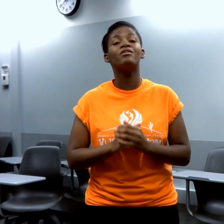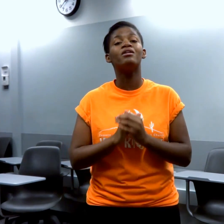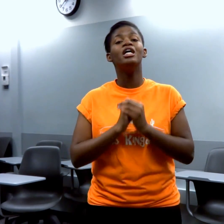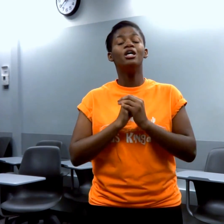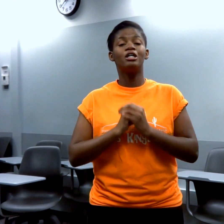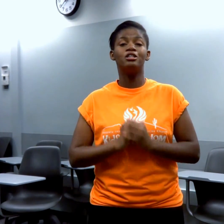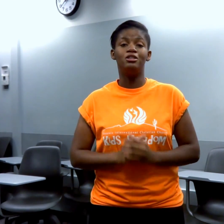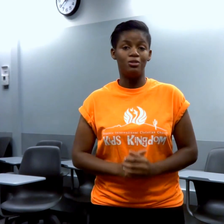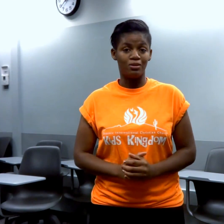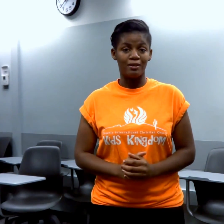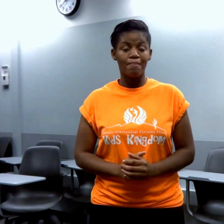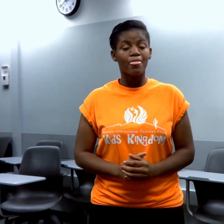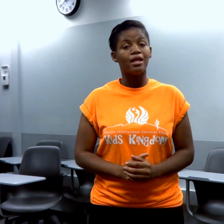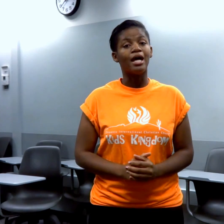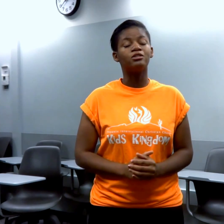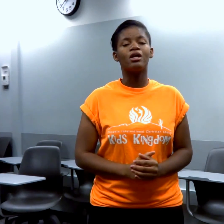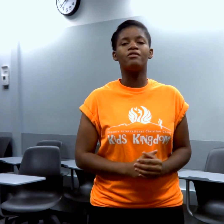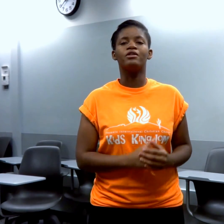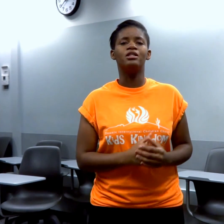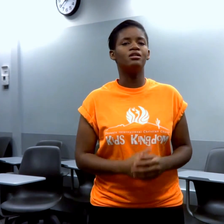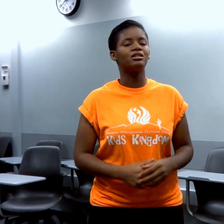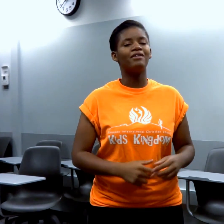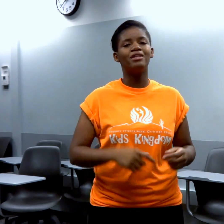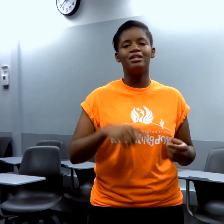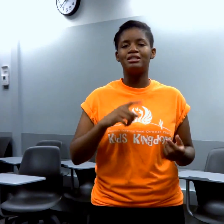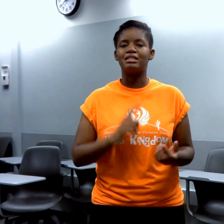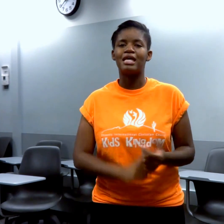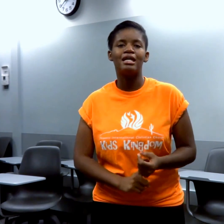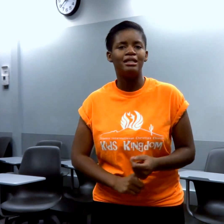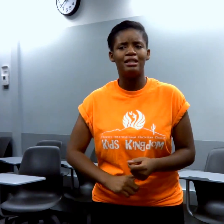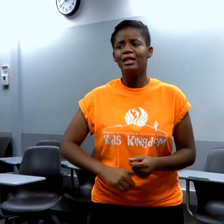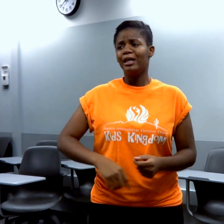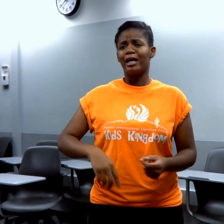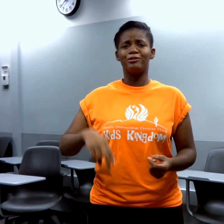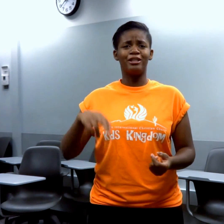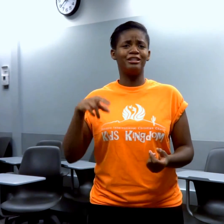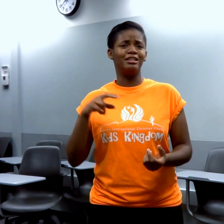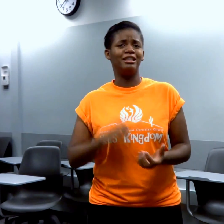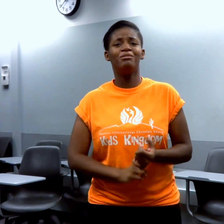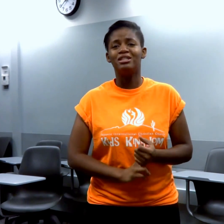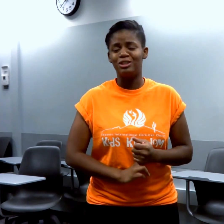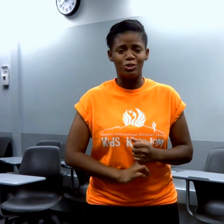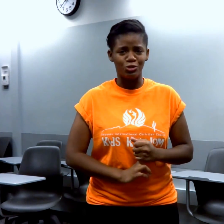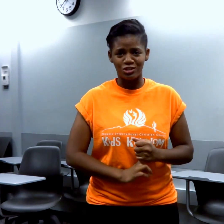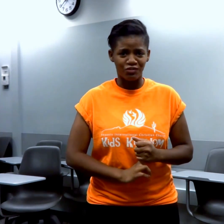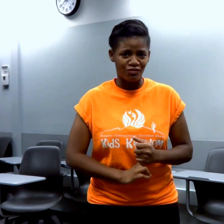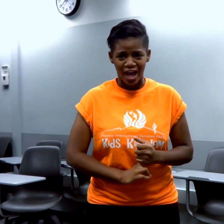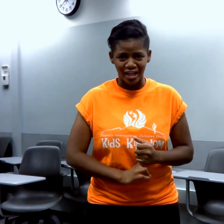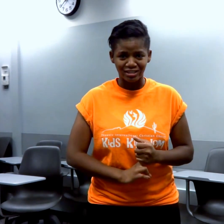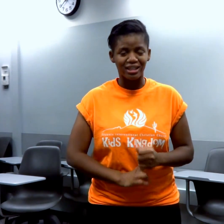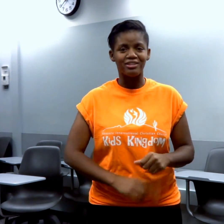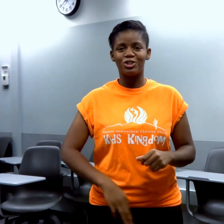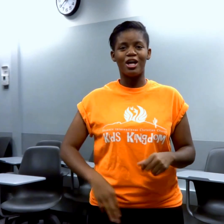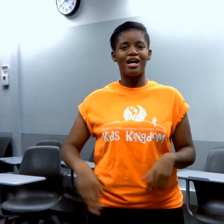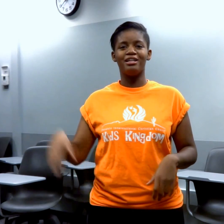could do it. And I had tried for years. I've done insanity. I tried the lemon juice fast. I tried